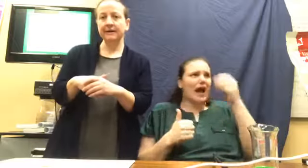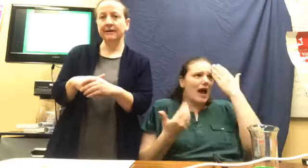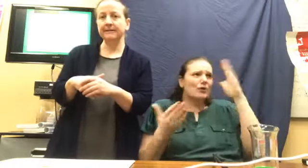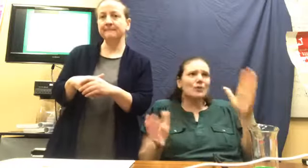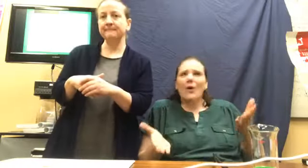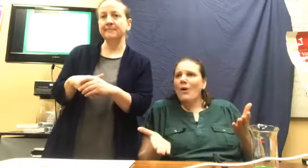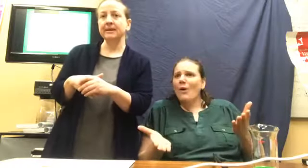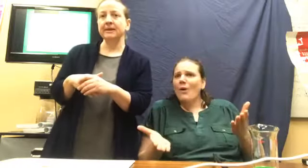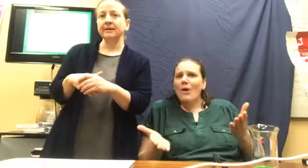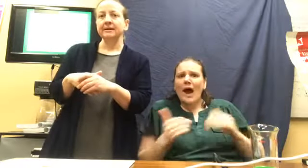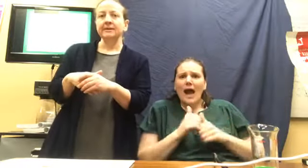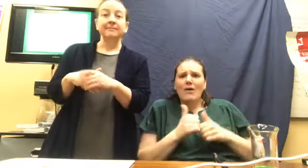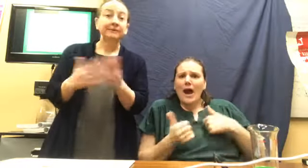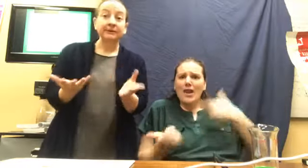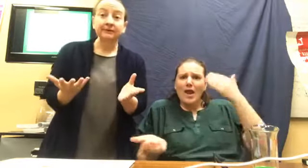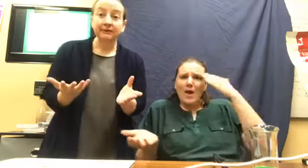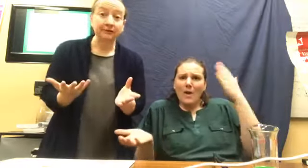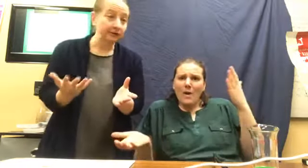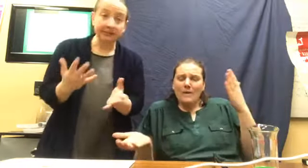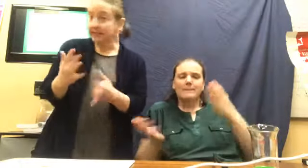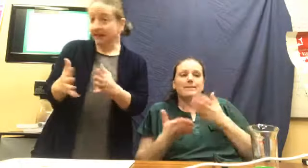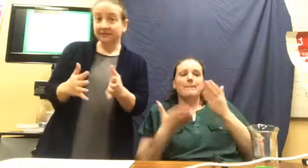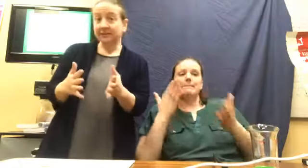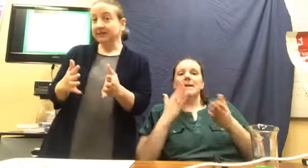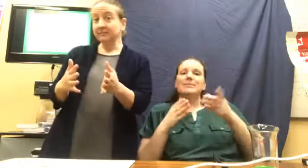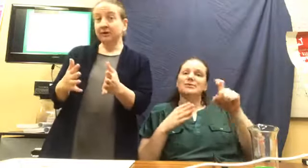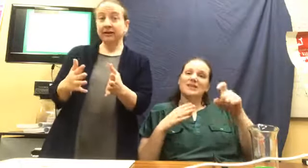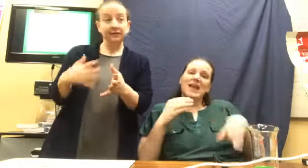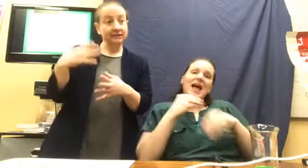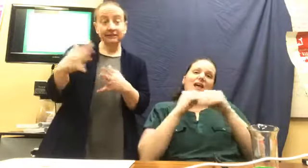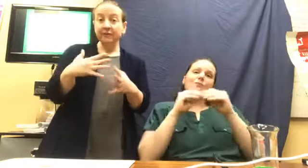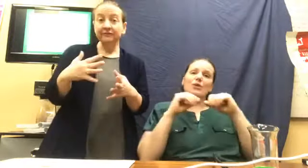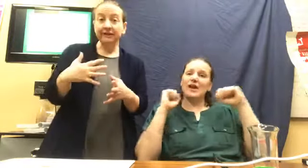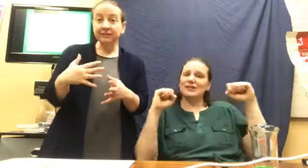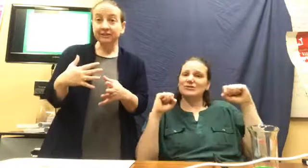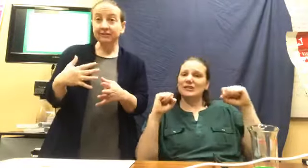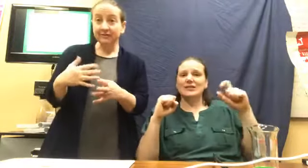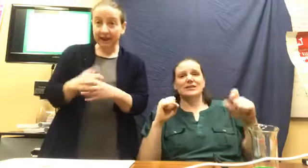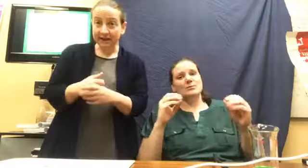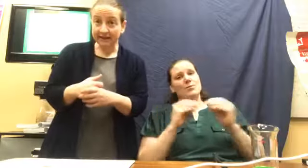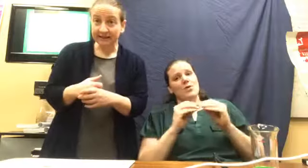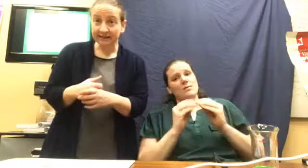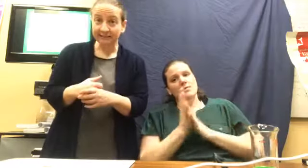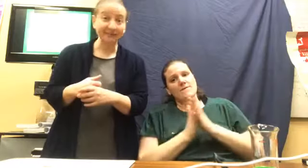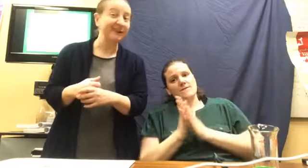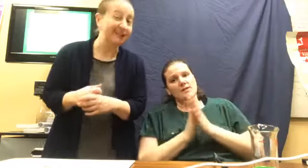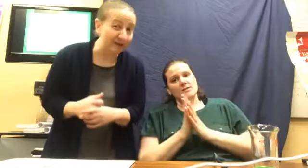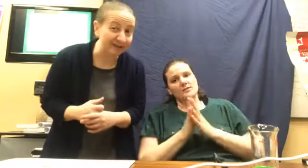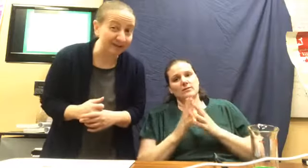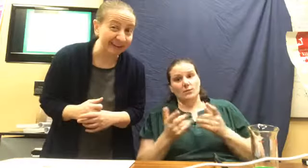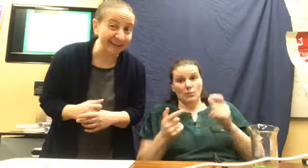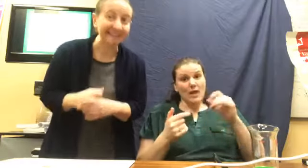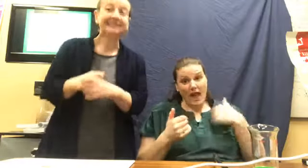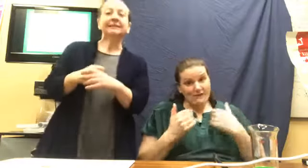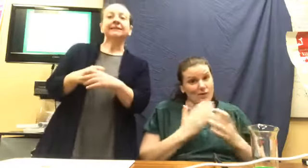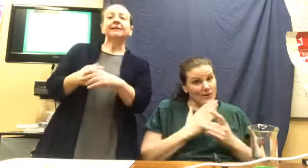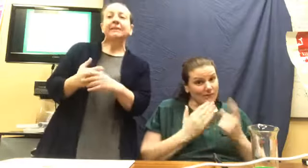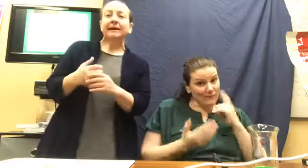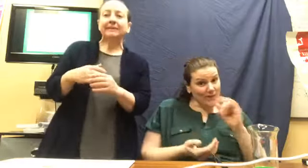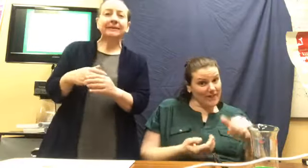Um, maybe you know you need to exercise more and you need motivation to do that. We've got an oil for that. Maybe